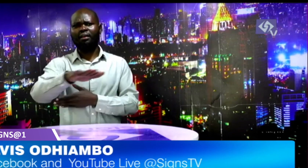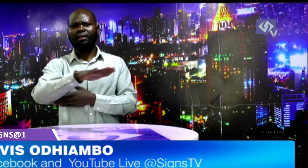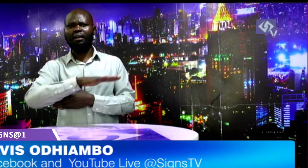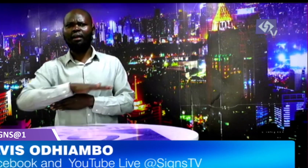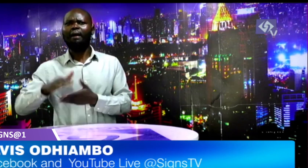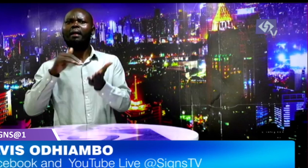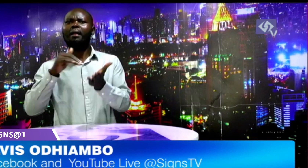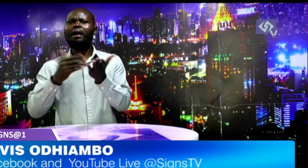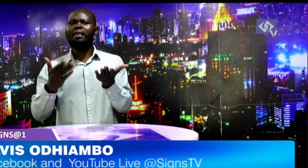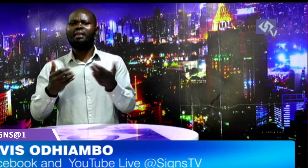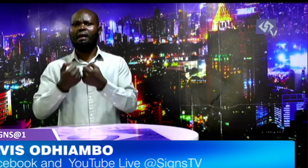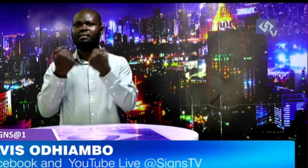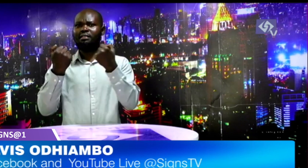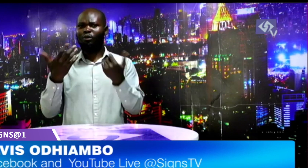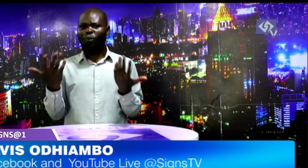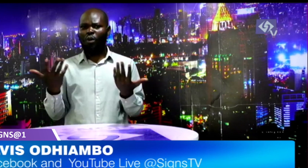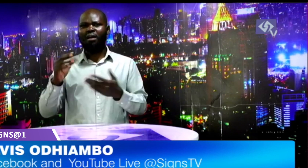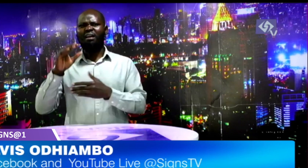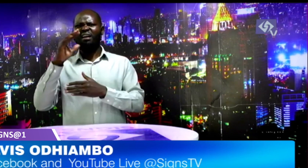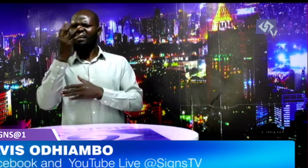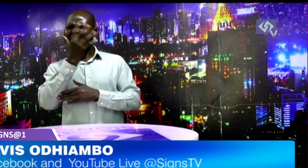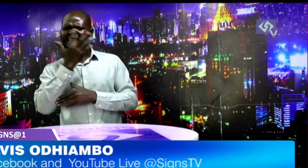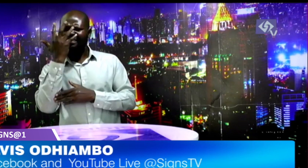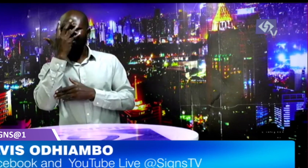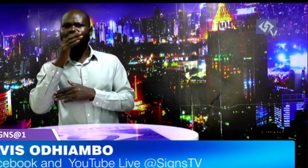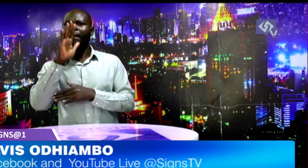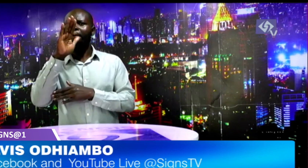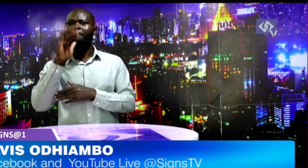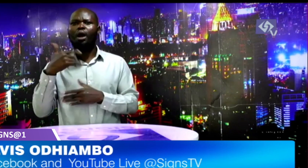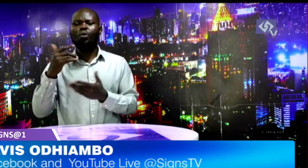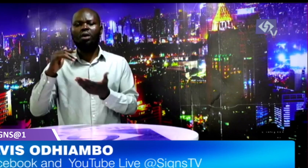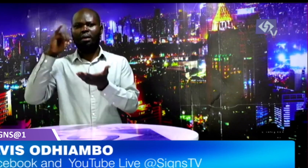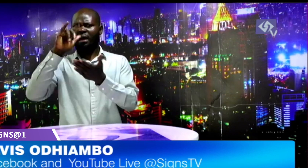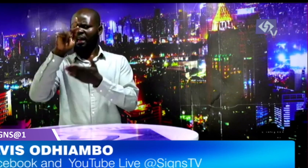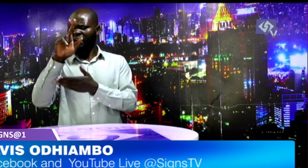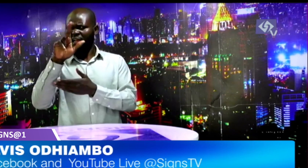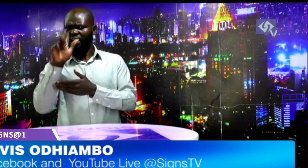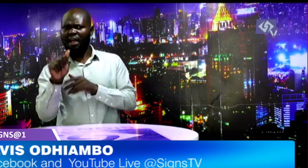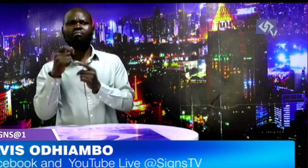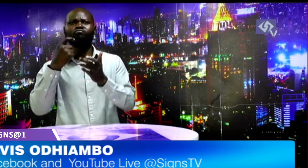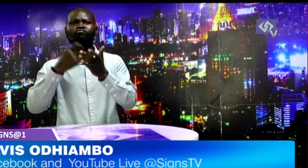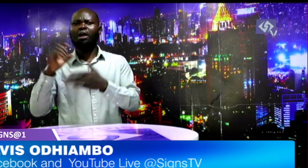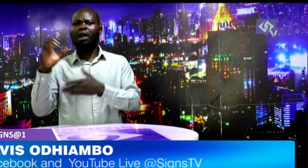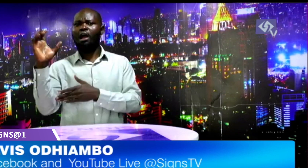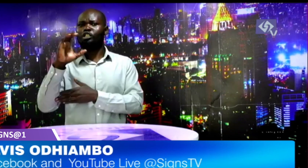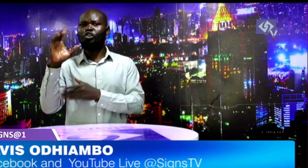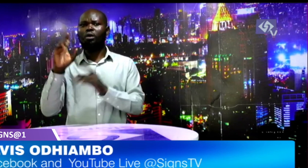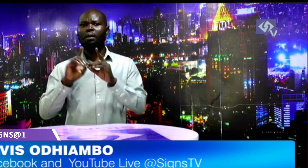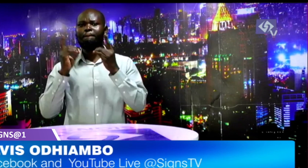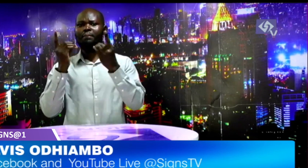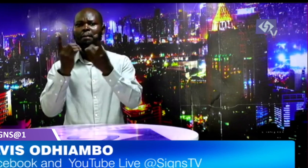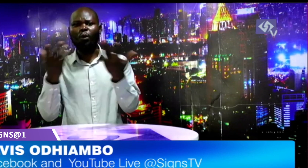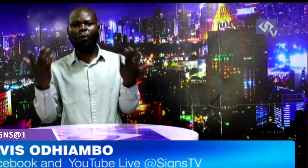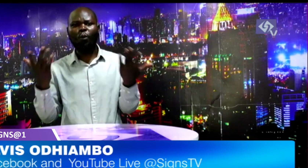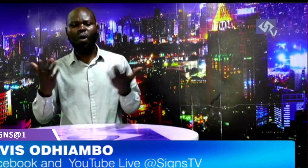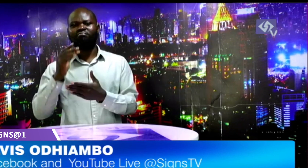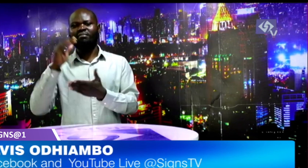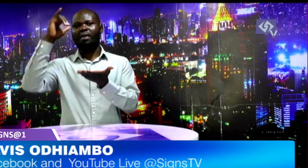in the requirement which is specific to East Africa region. He